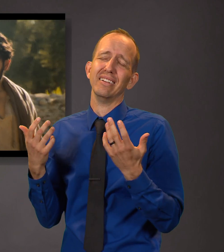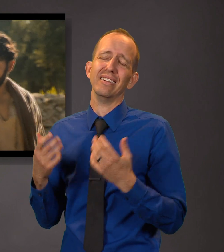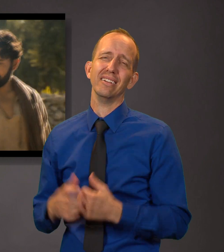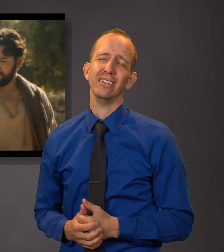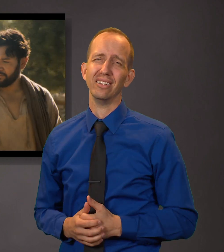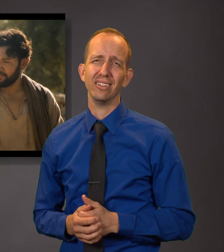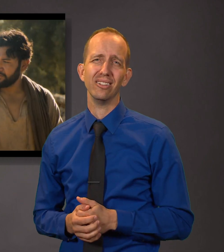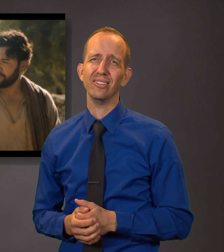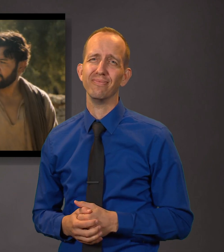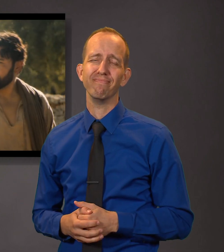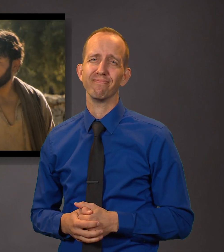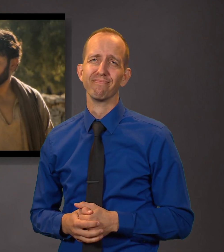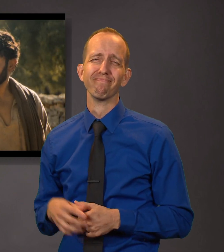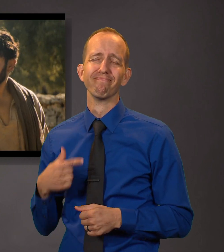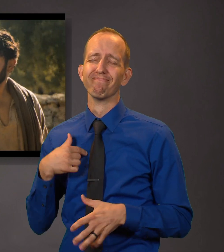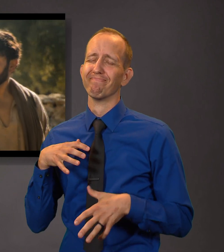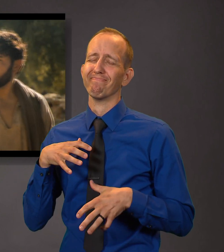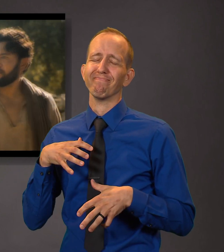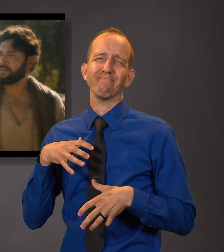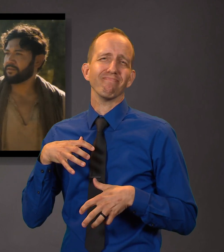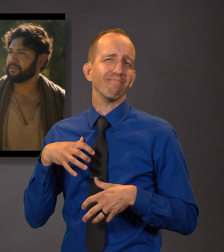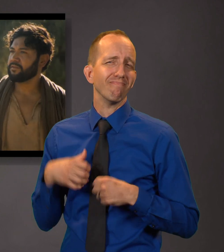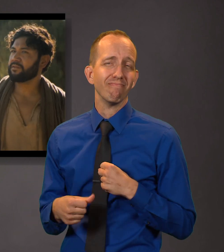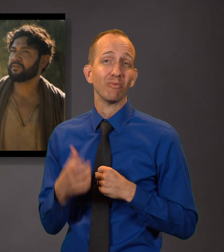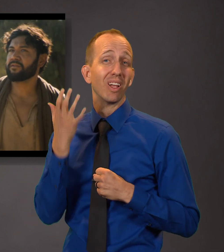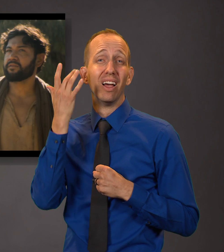It grieveth me that I should hew down all the trees of my vineyard.